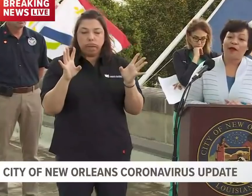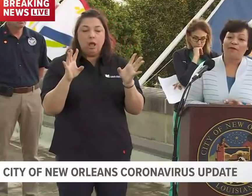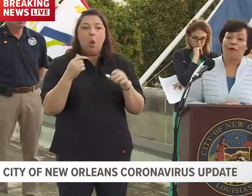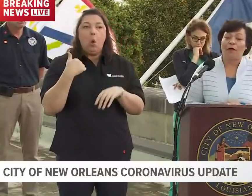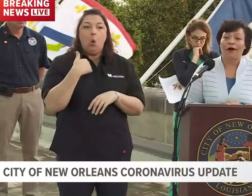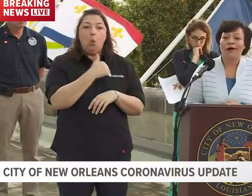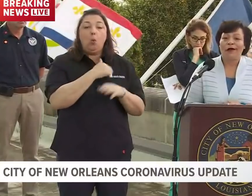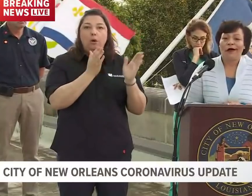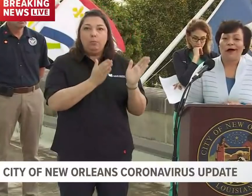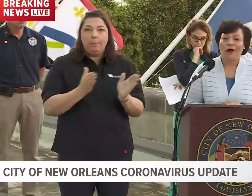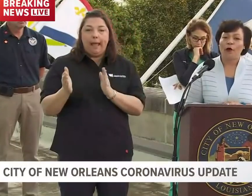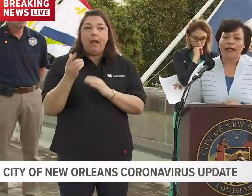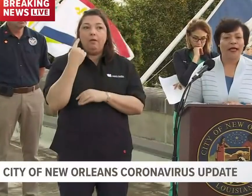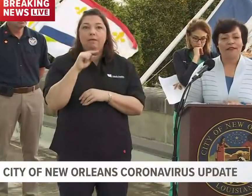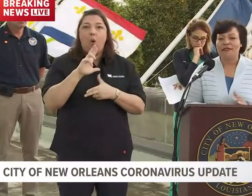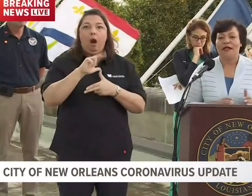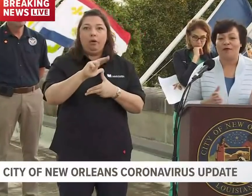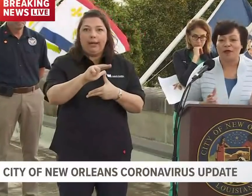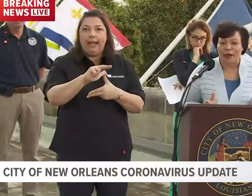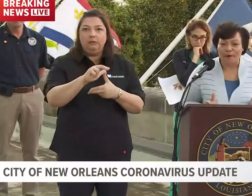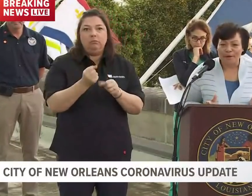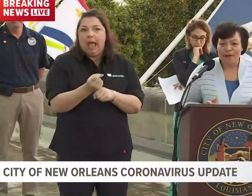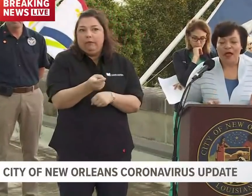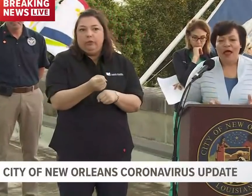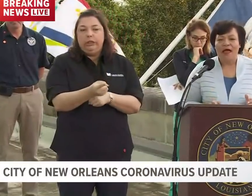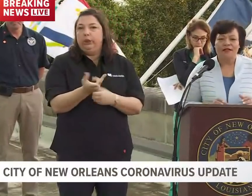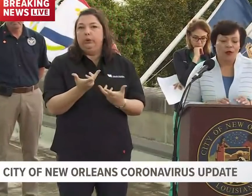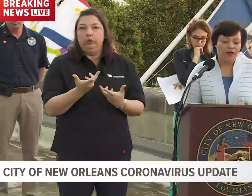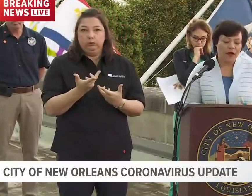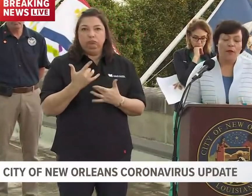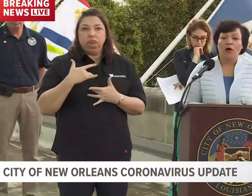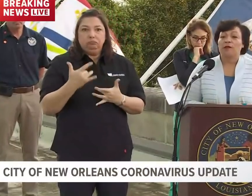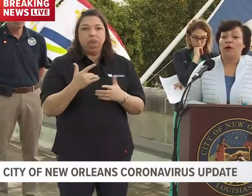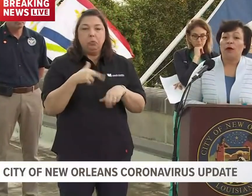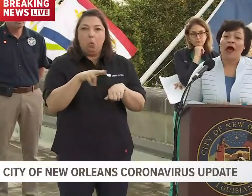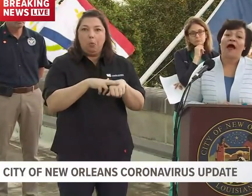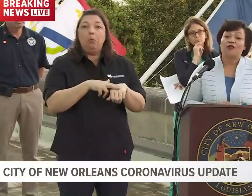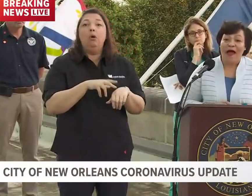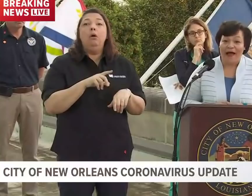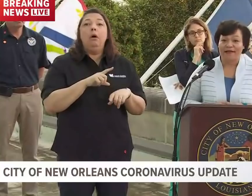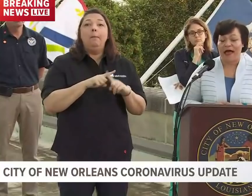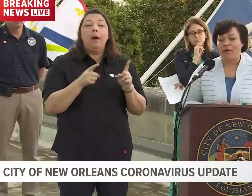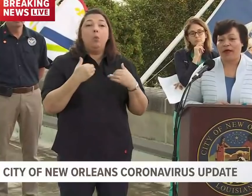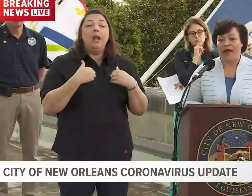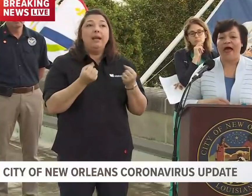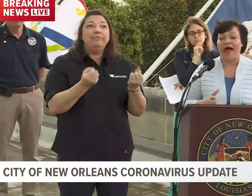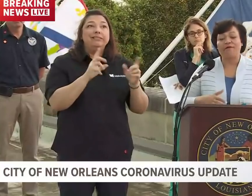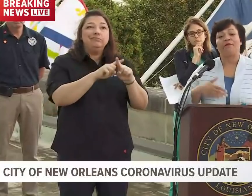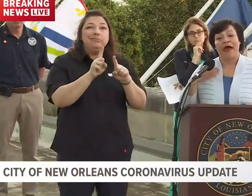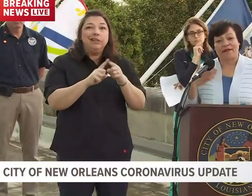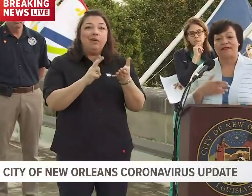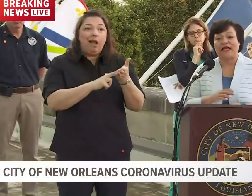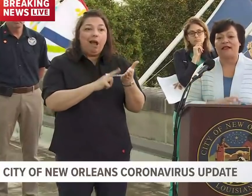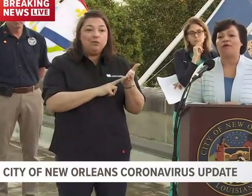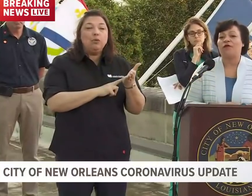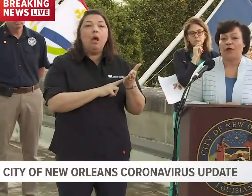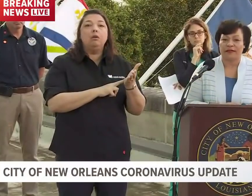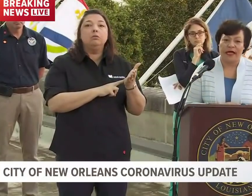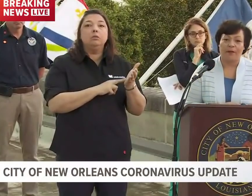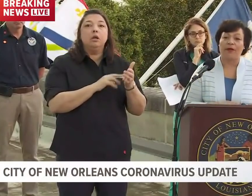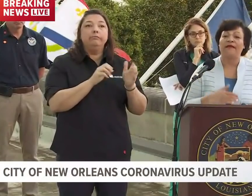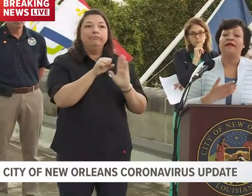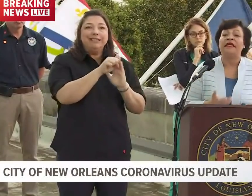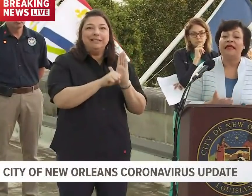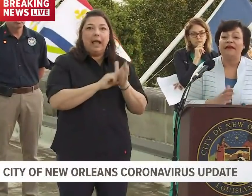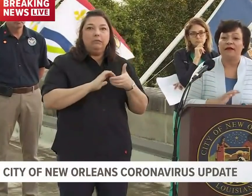we prepare for hurricane season every year. And so there are multiple contracts that we have at the state level, for